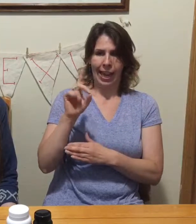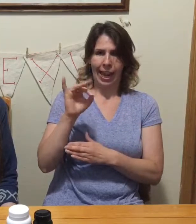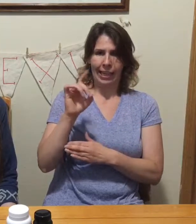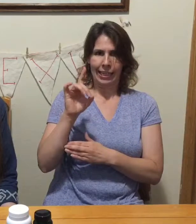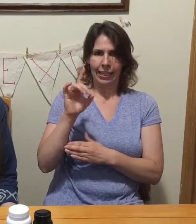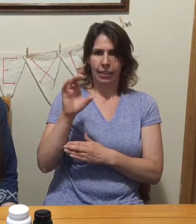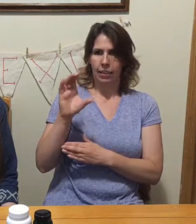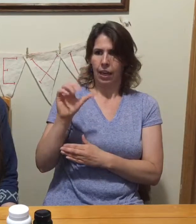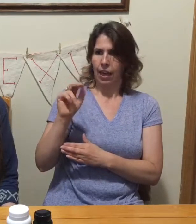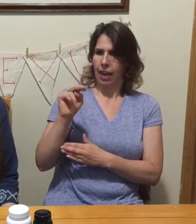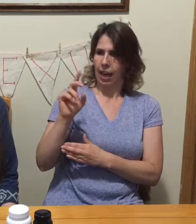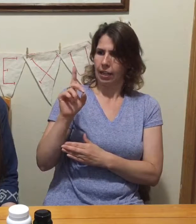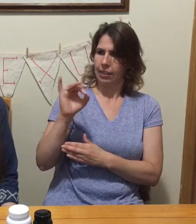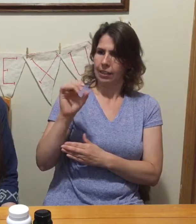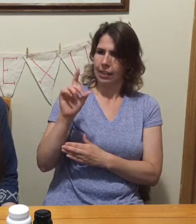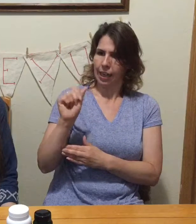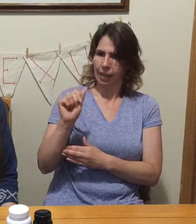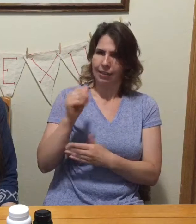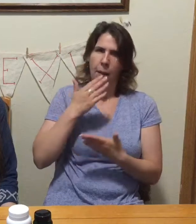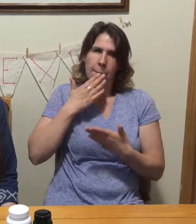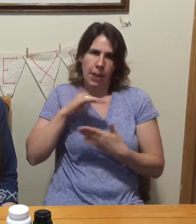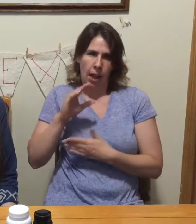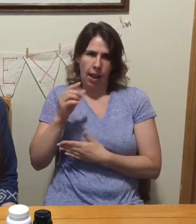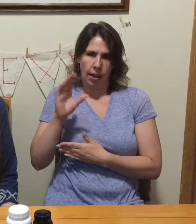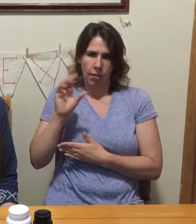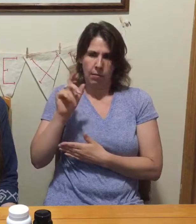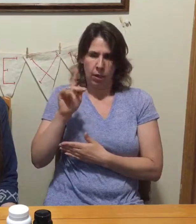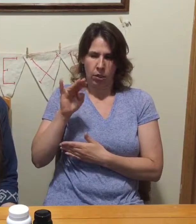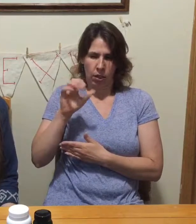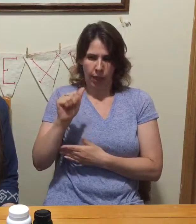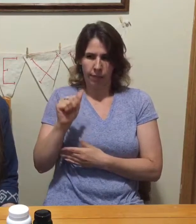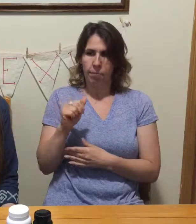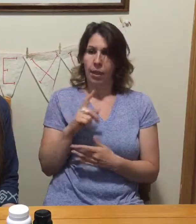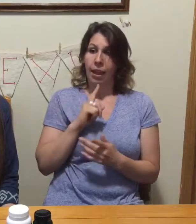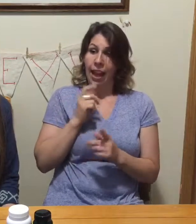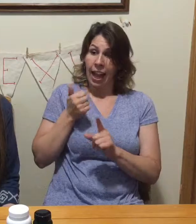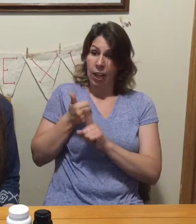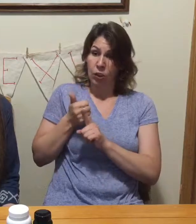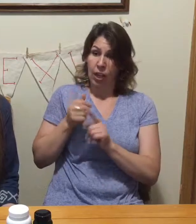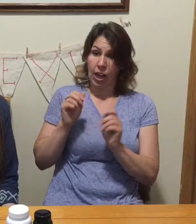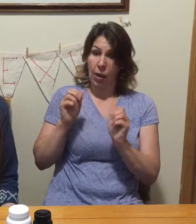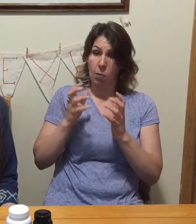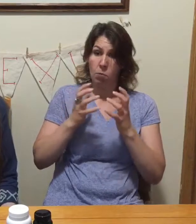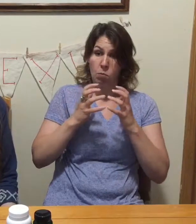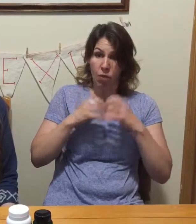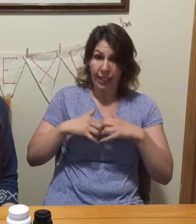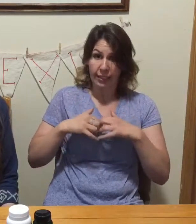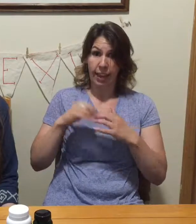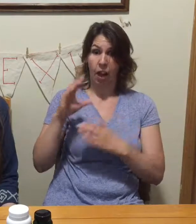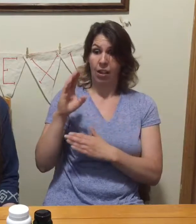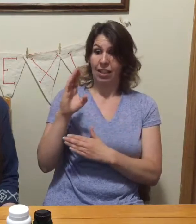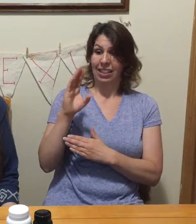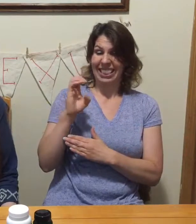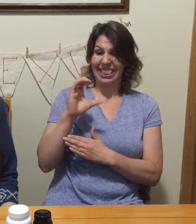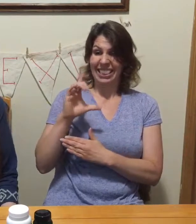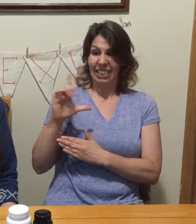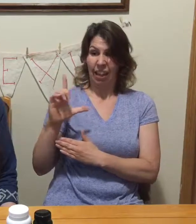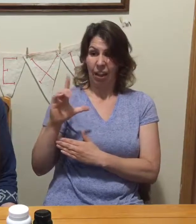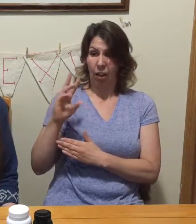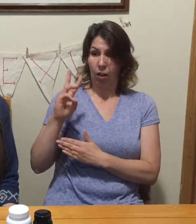So it is actually breaking down the cell walls of the bad candida in our system. It's